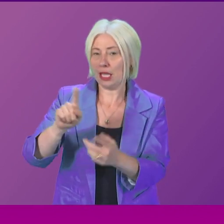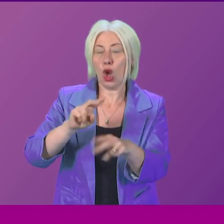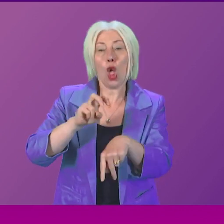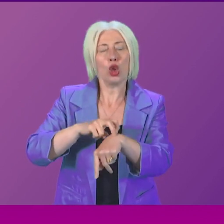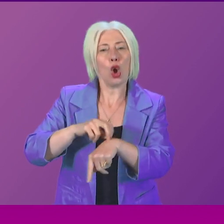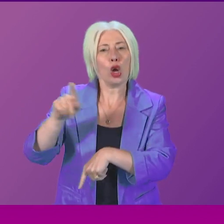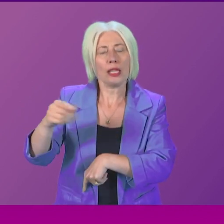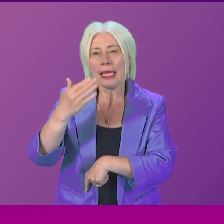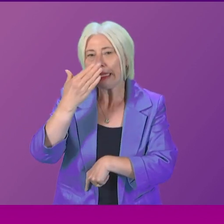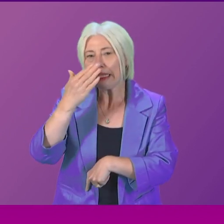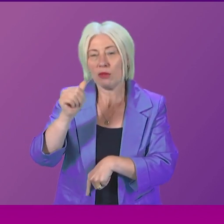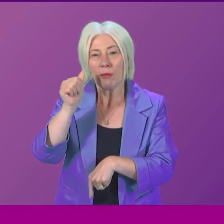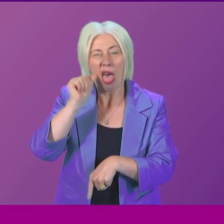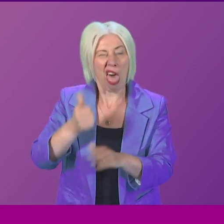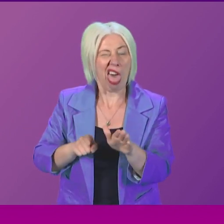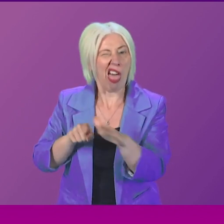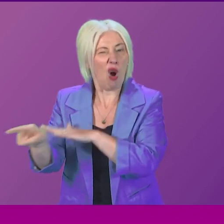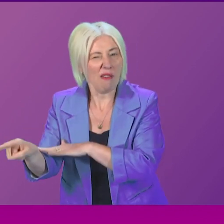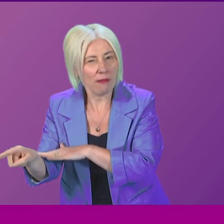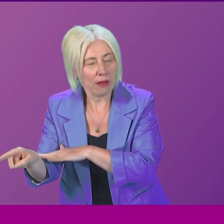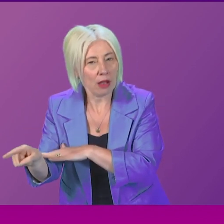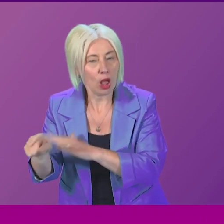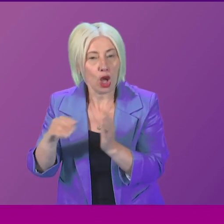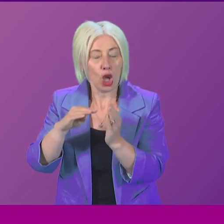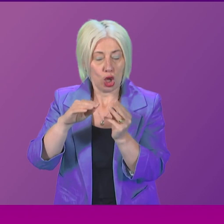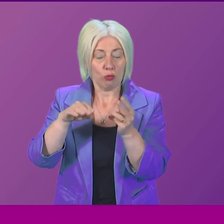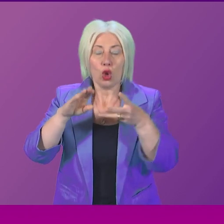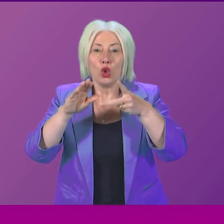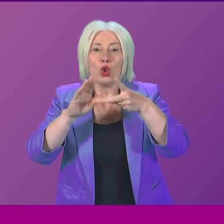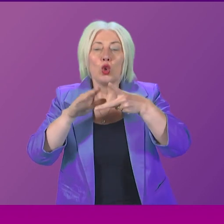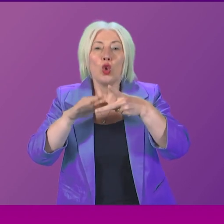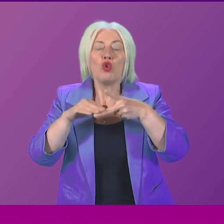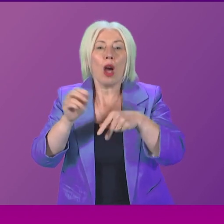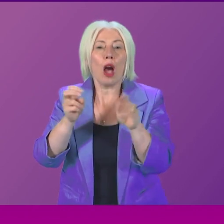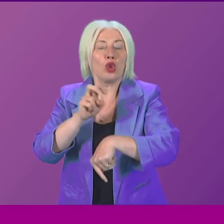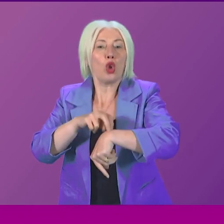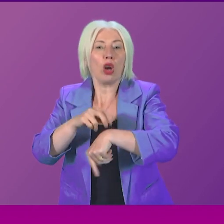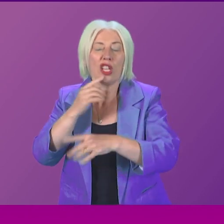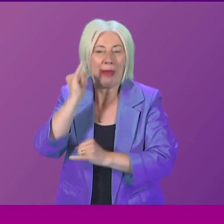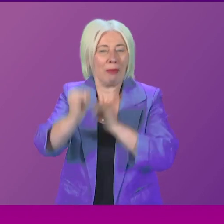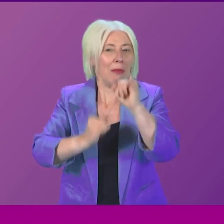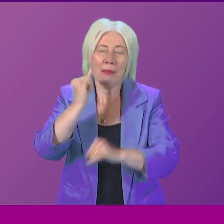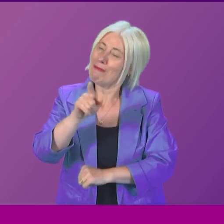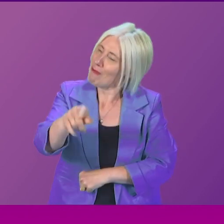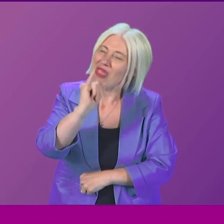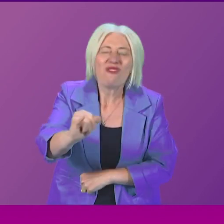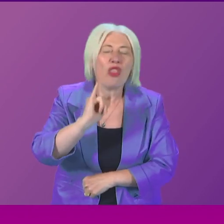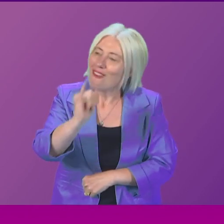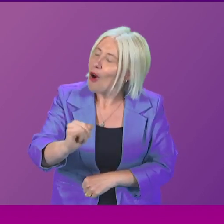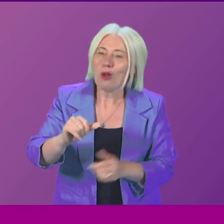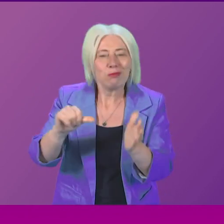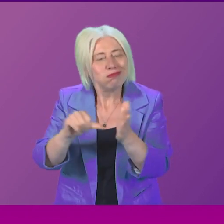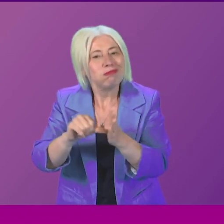practically scot-free. Junior doctors are blamed in this for mistakes made by